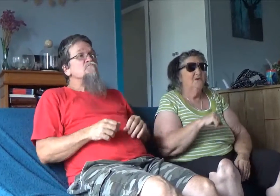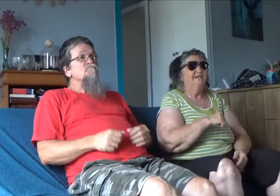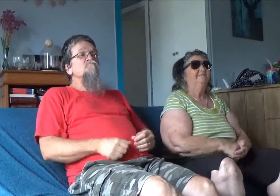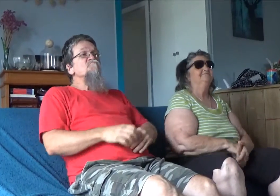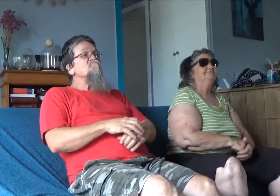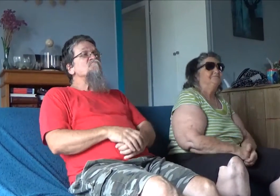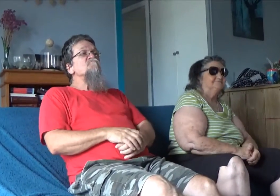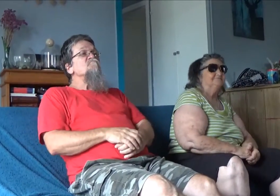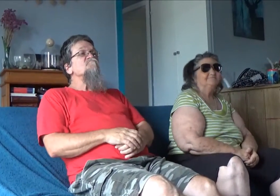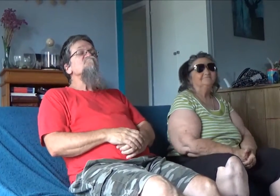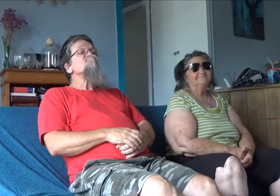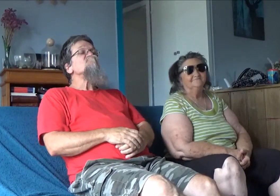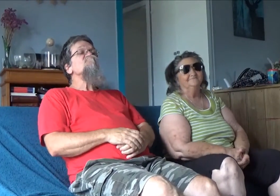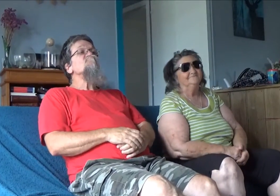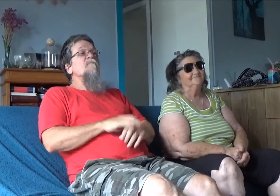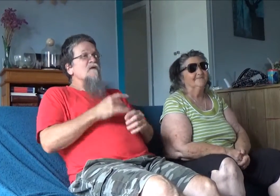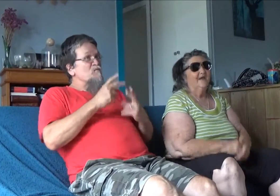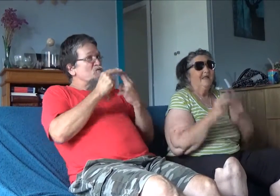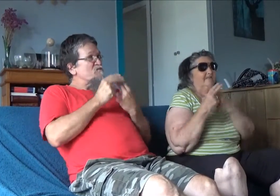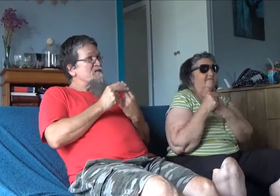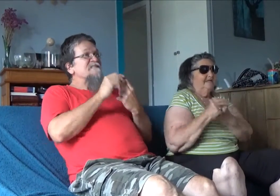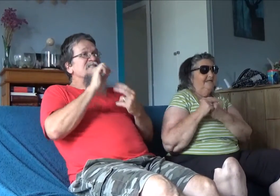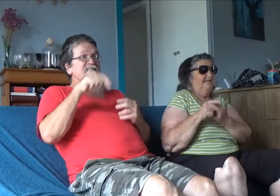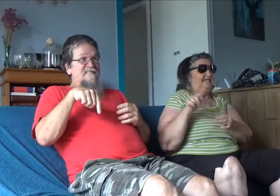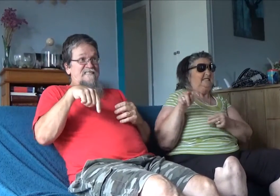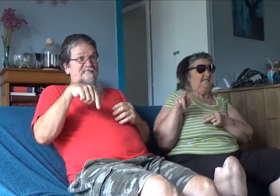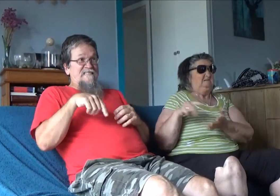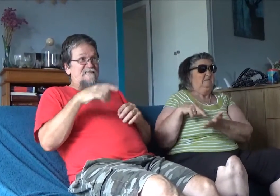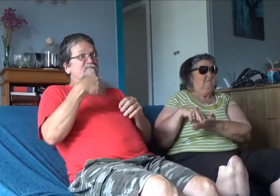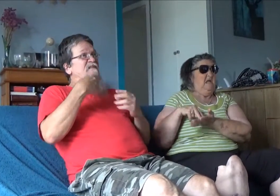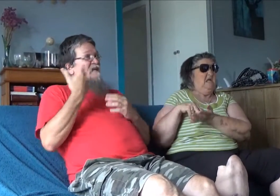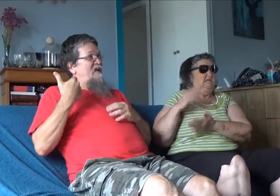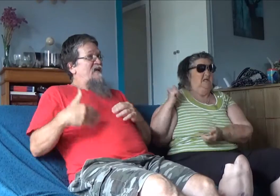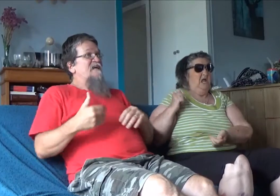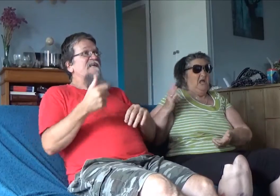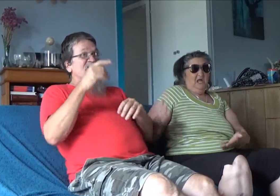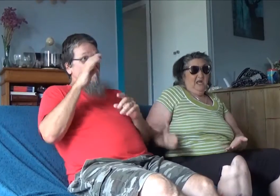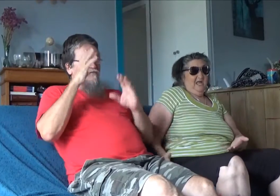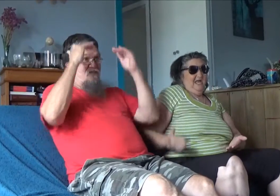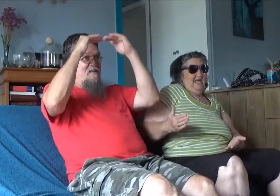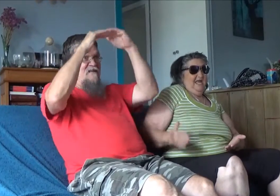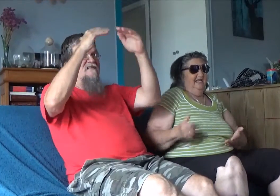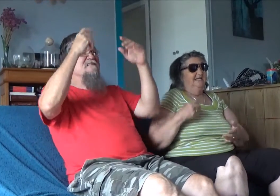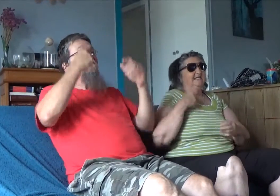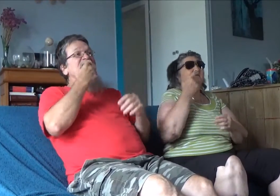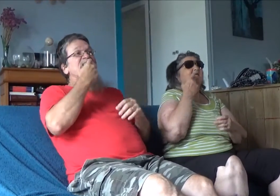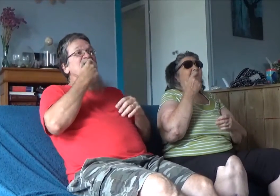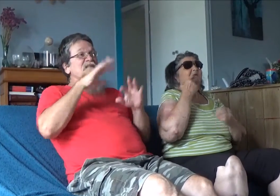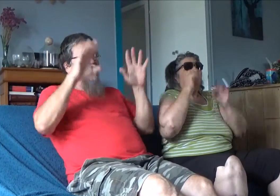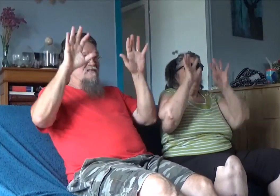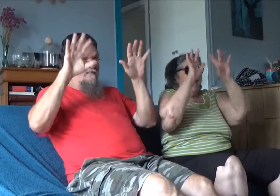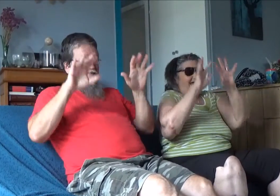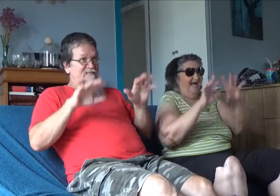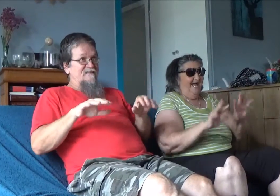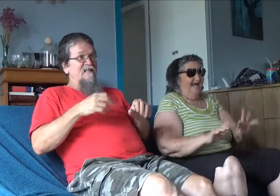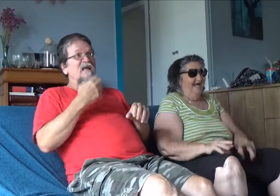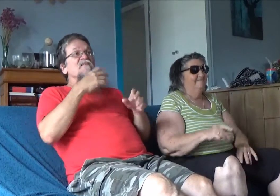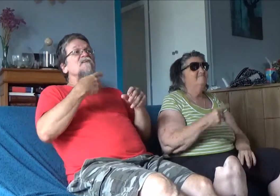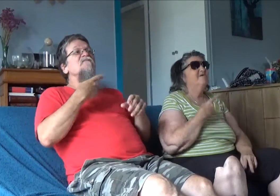me My girlfriend is by my side In the rough far hanging Sickles of ice Their whiny